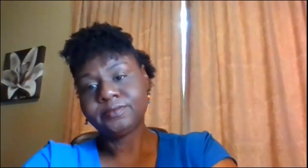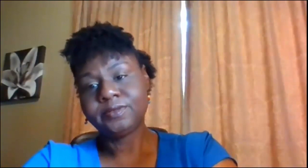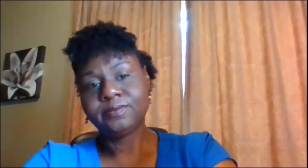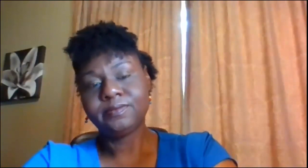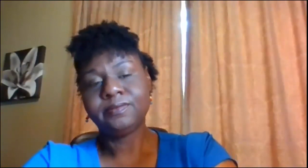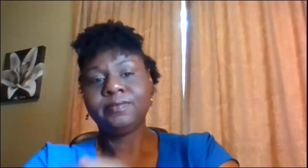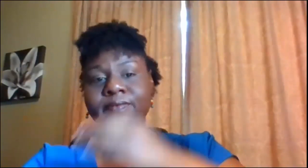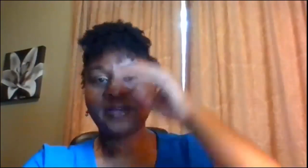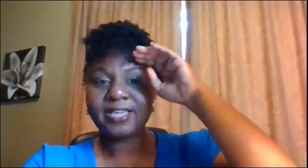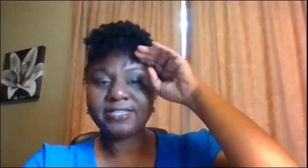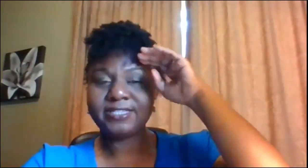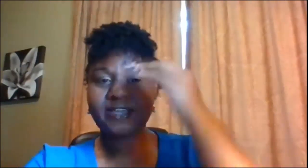son